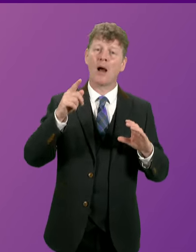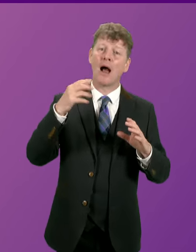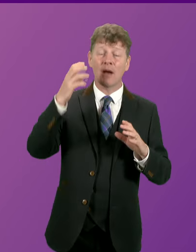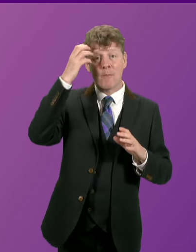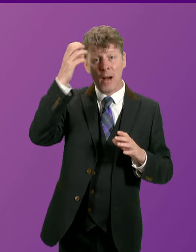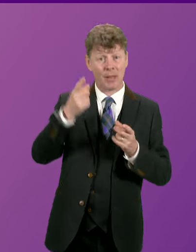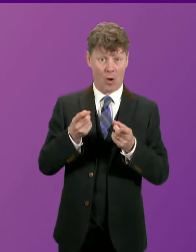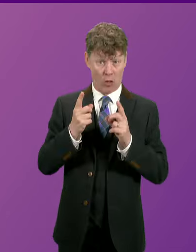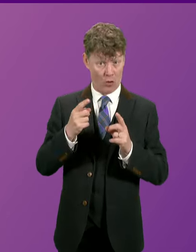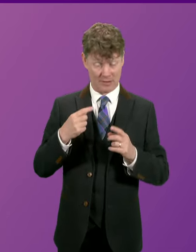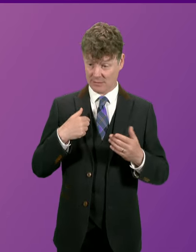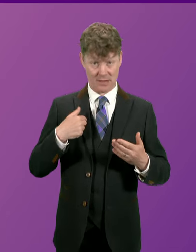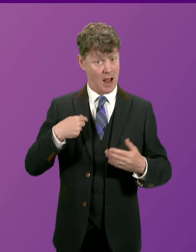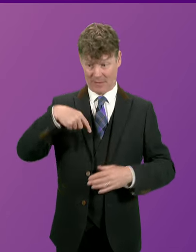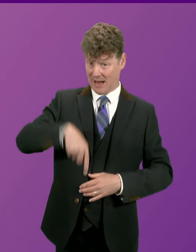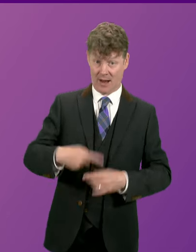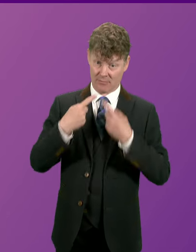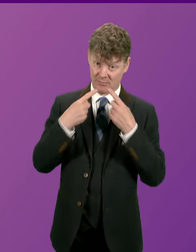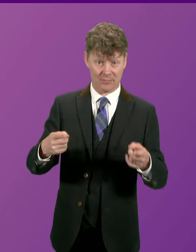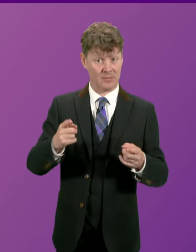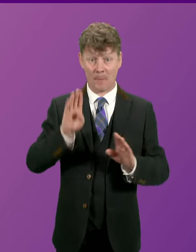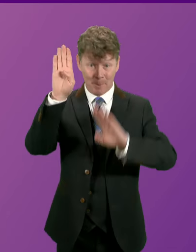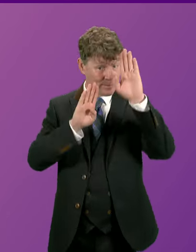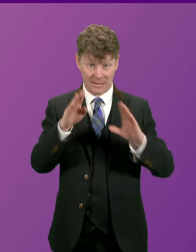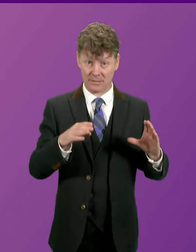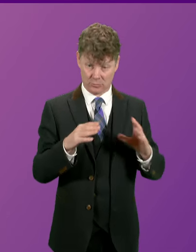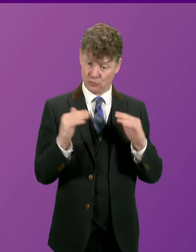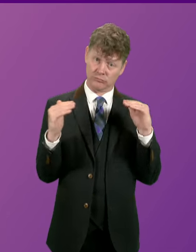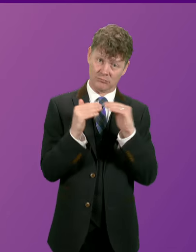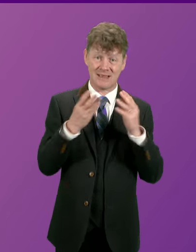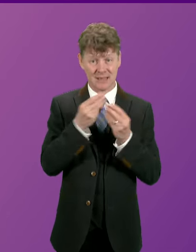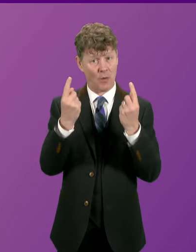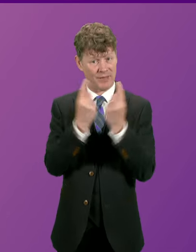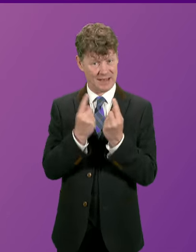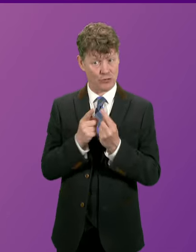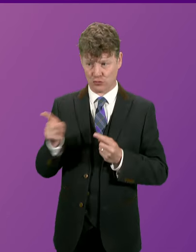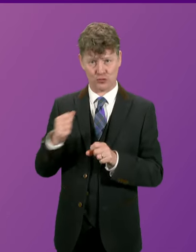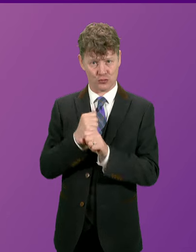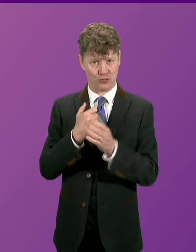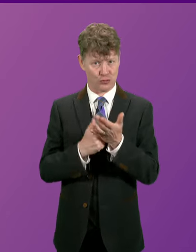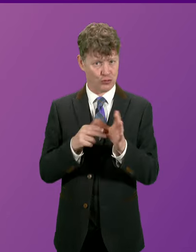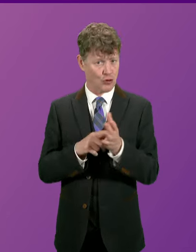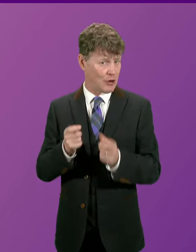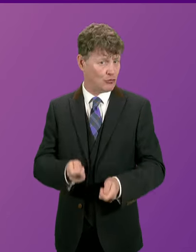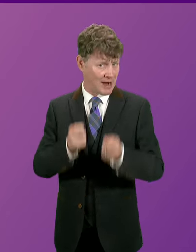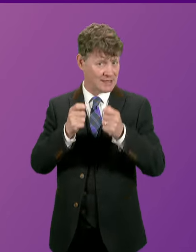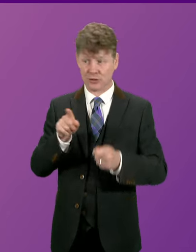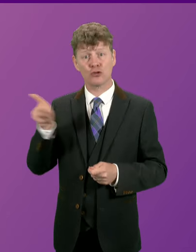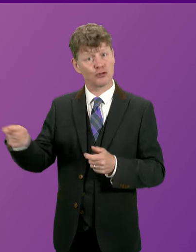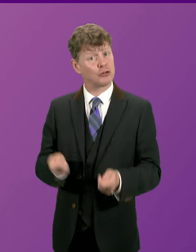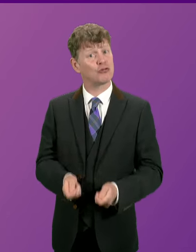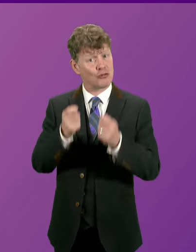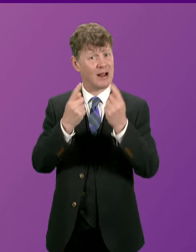this podium to come forward with their bids to address some of the issues that Rhoda Grant raises. Because the issues that Rhoda Grant raises